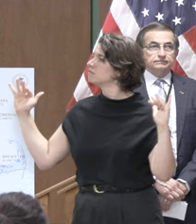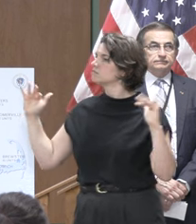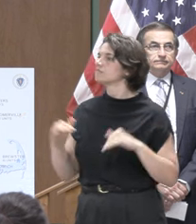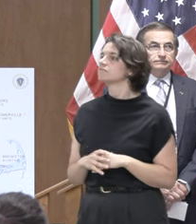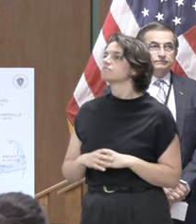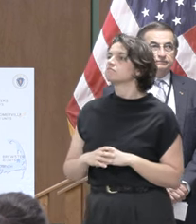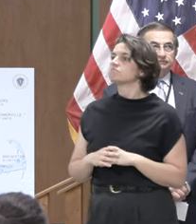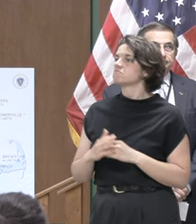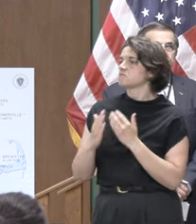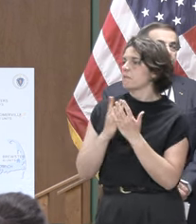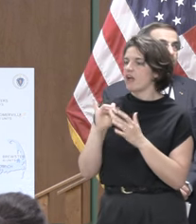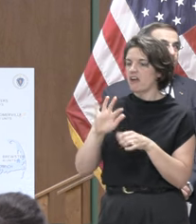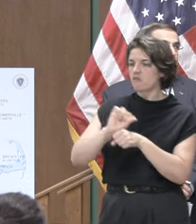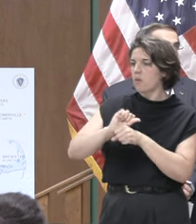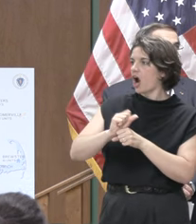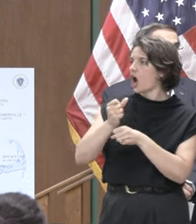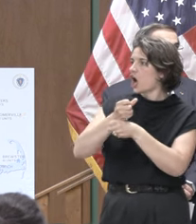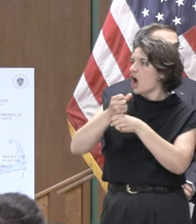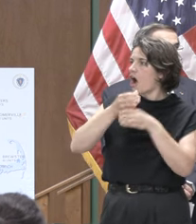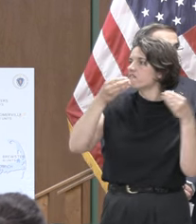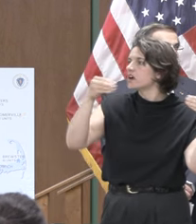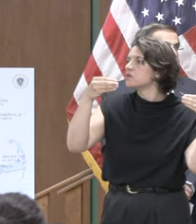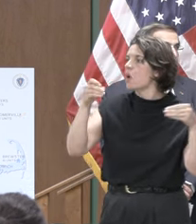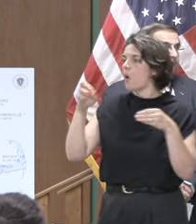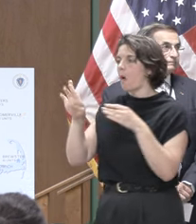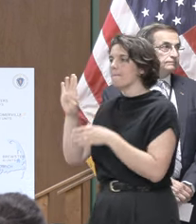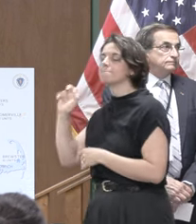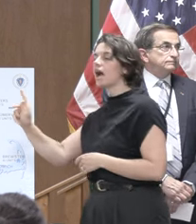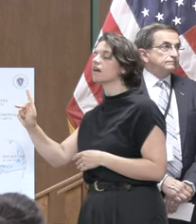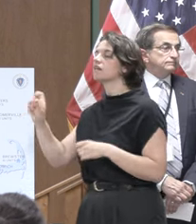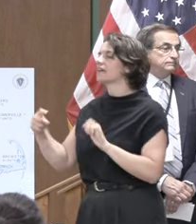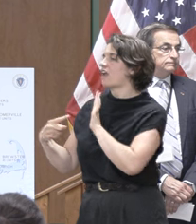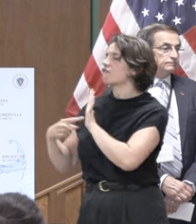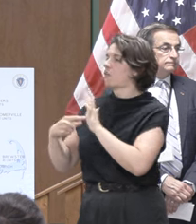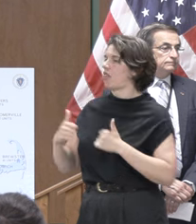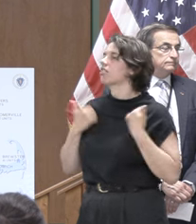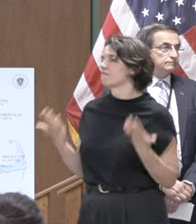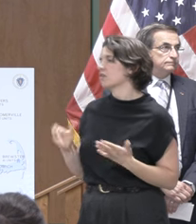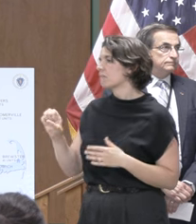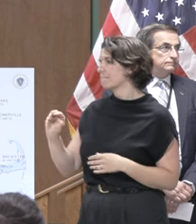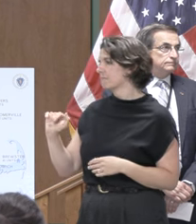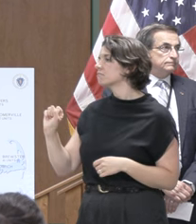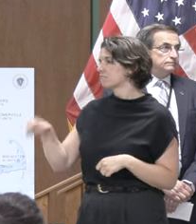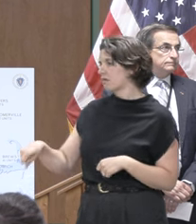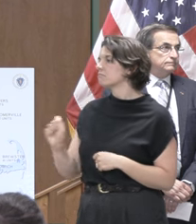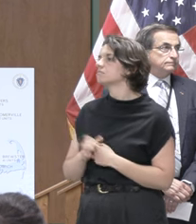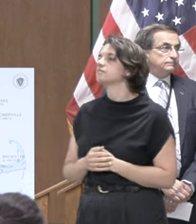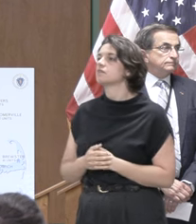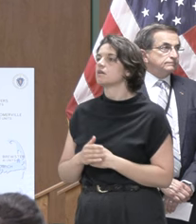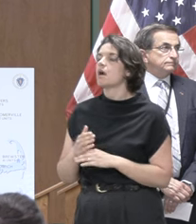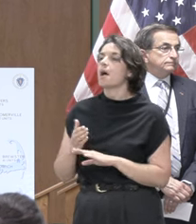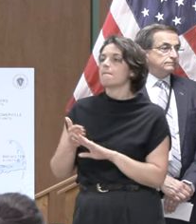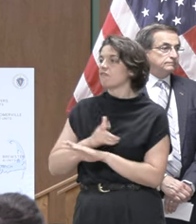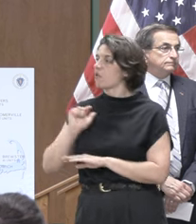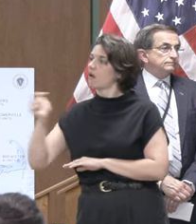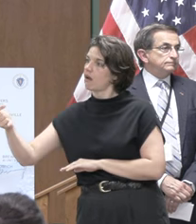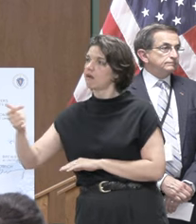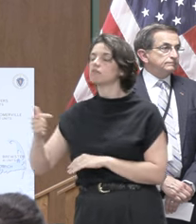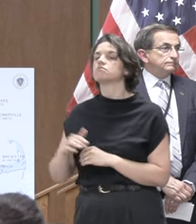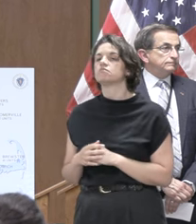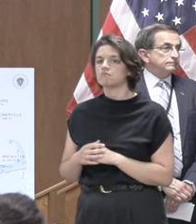barista to a banker can afford to live in massachusetts and before i introduce the next speaker i do want to